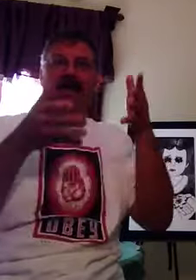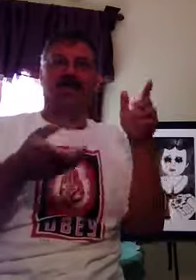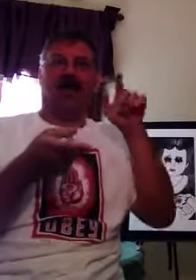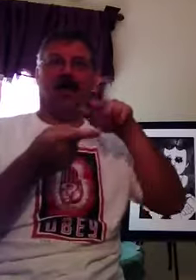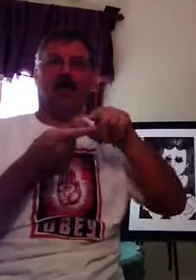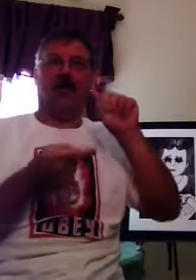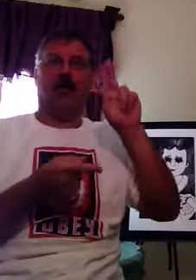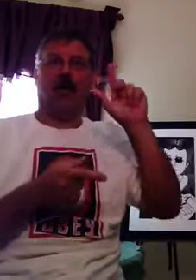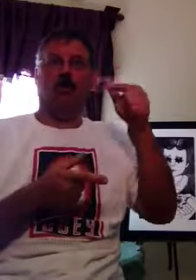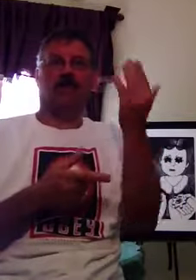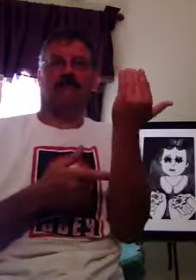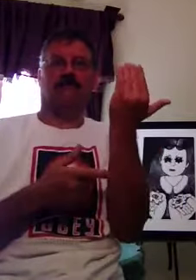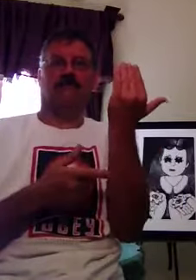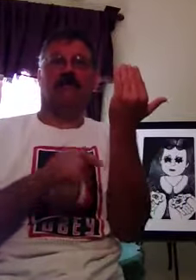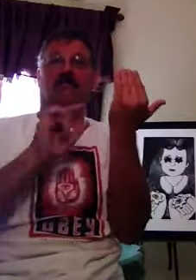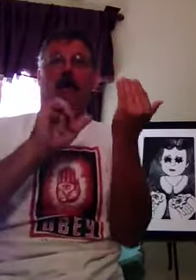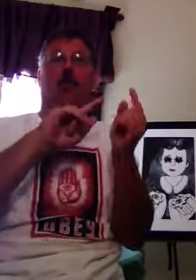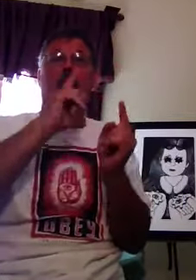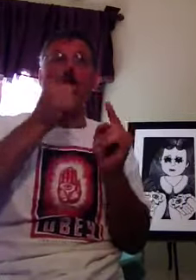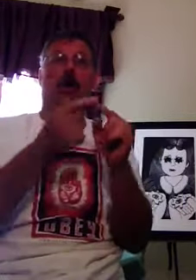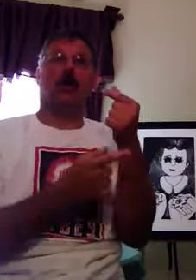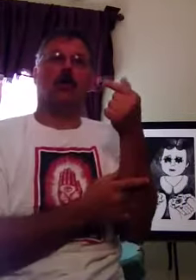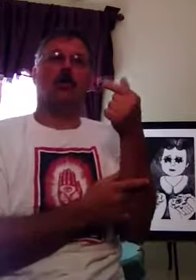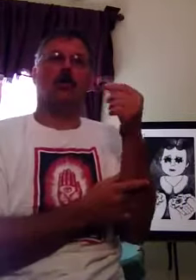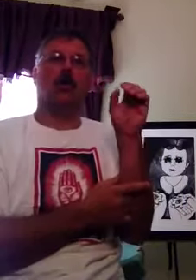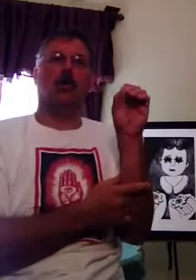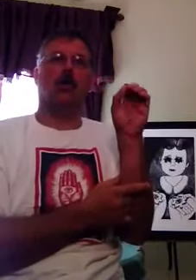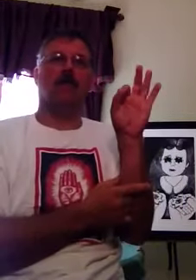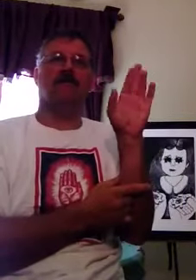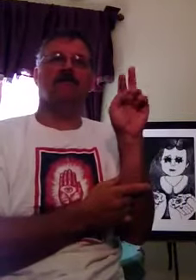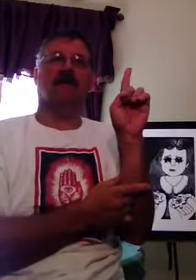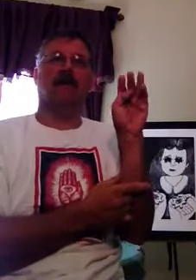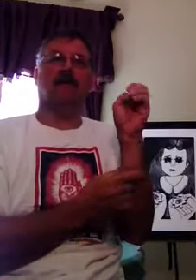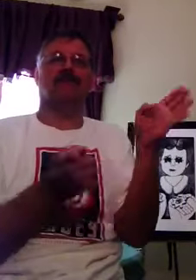I know. I think you anything.